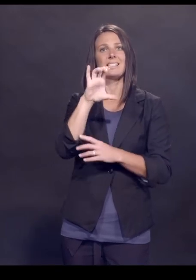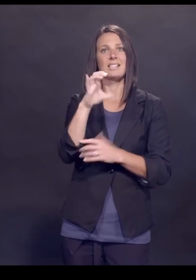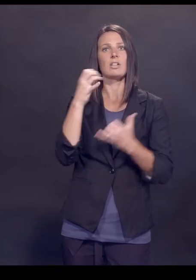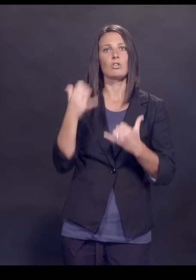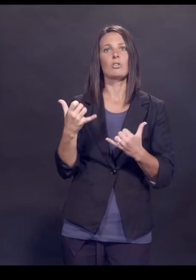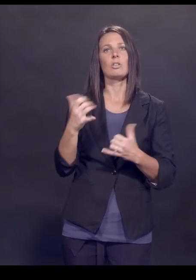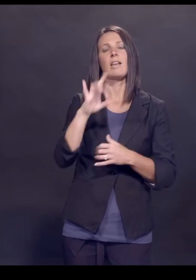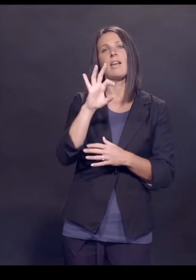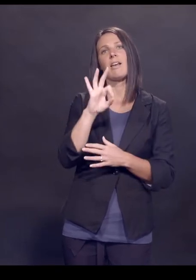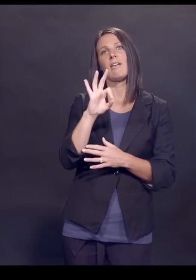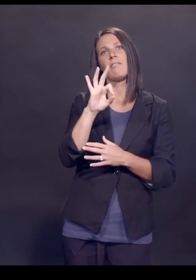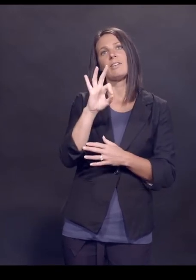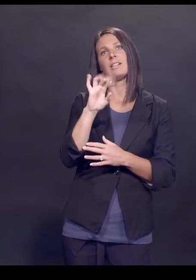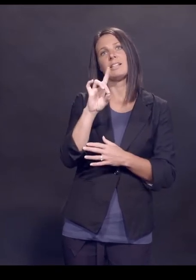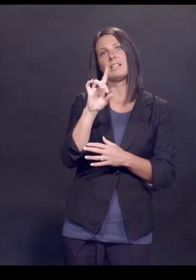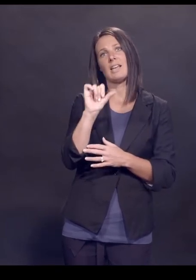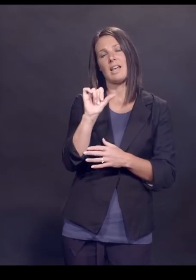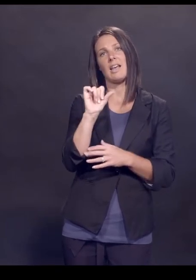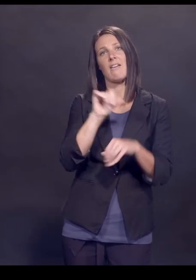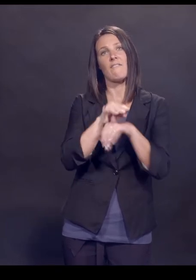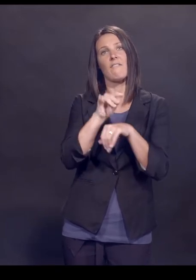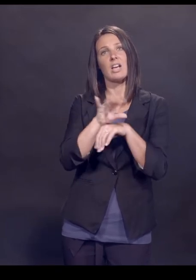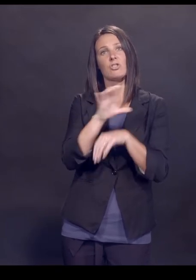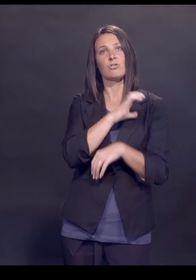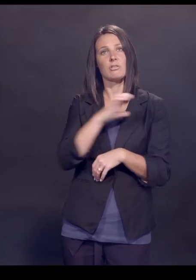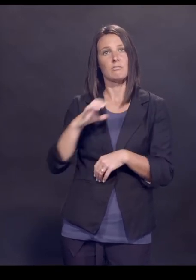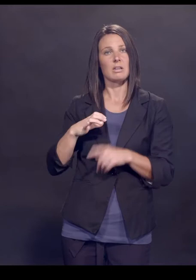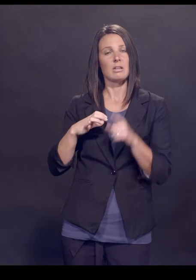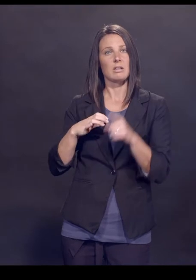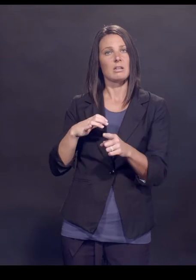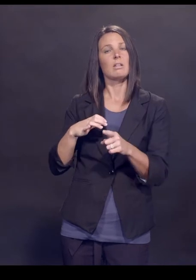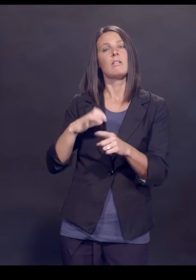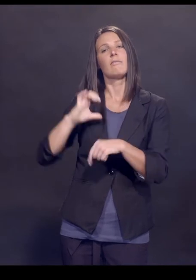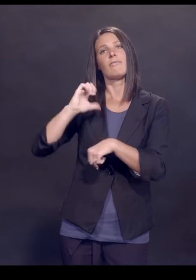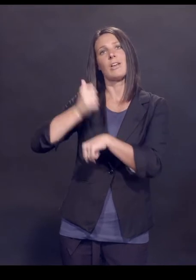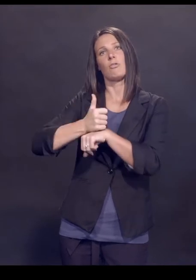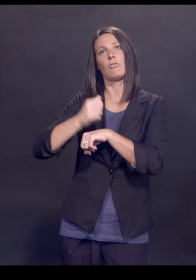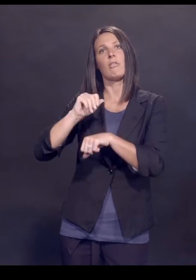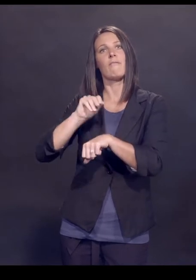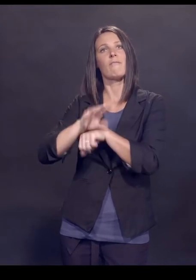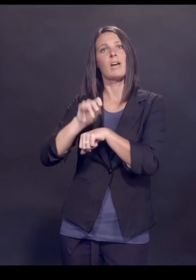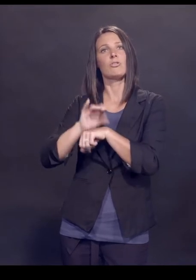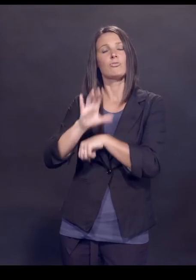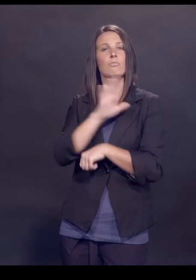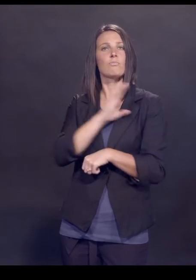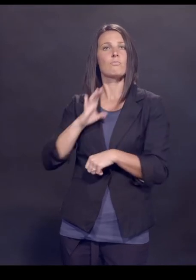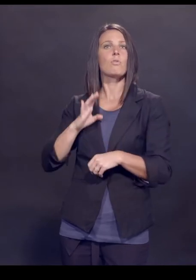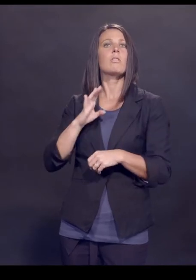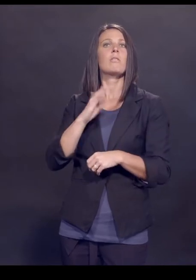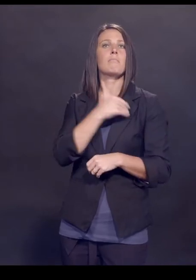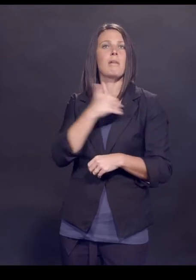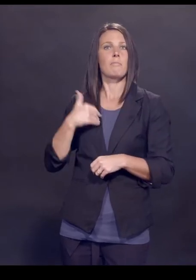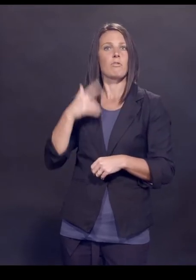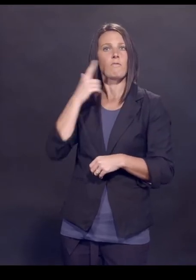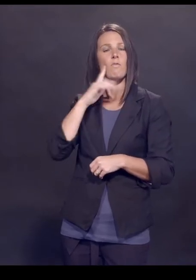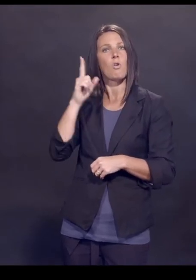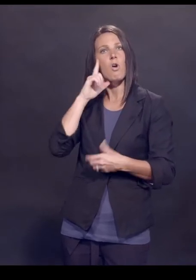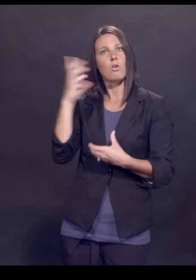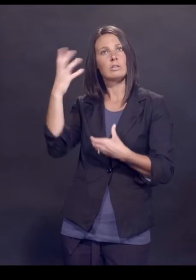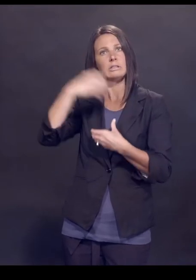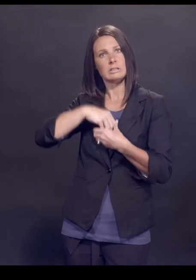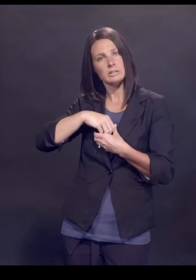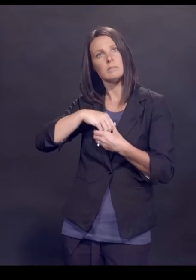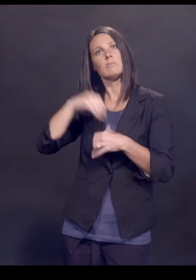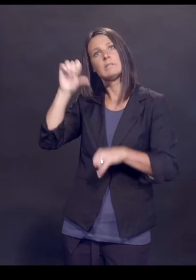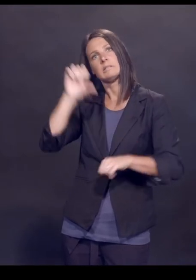FDA's Vaccine Advisory Committee and is a Foundering Advisory Board member of the Autism Science